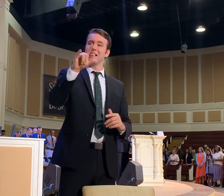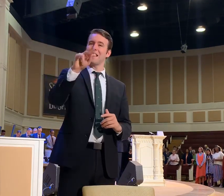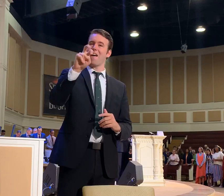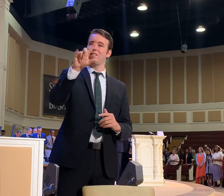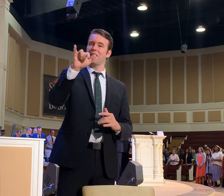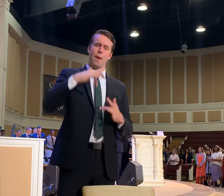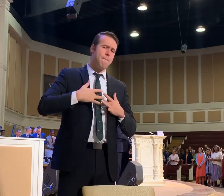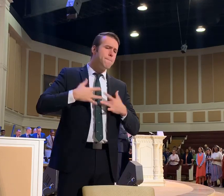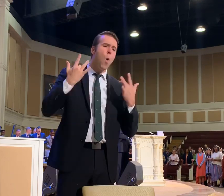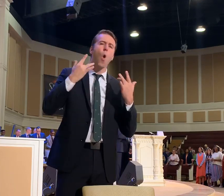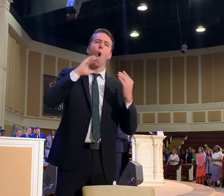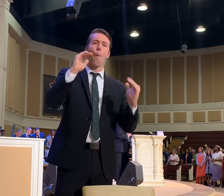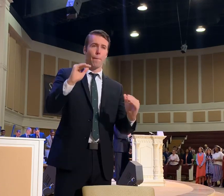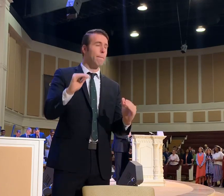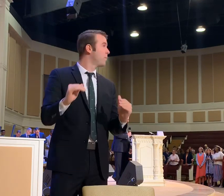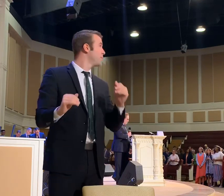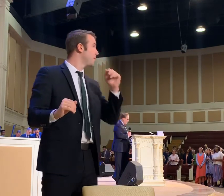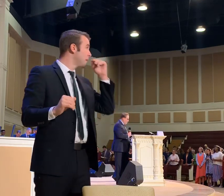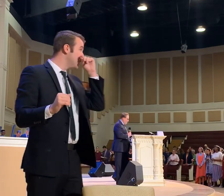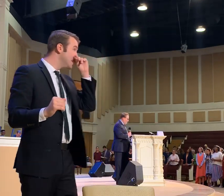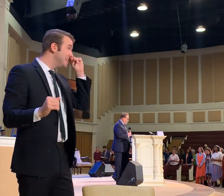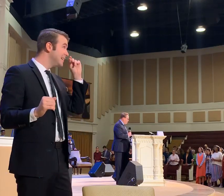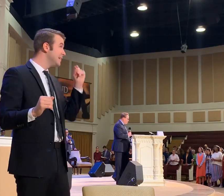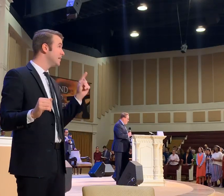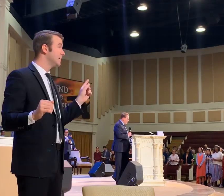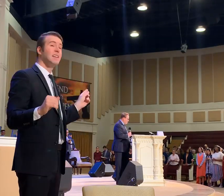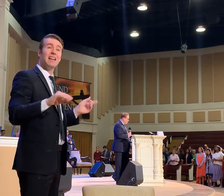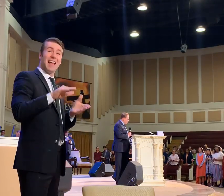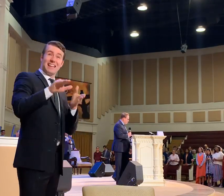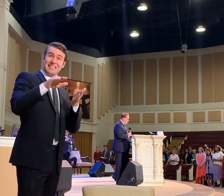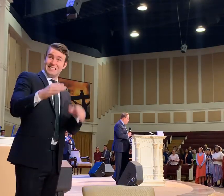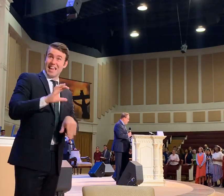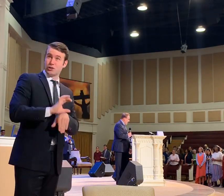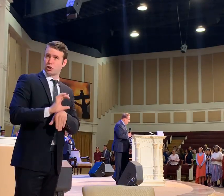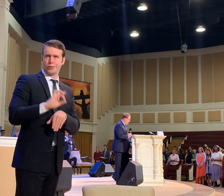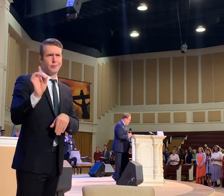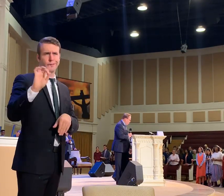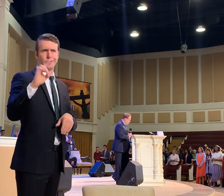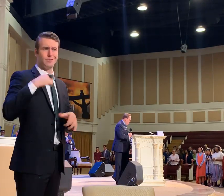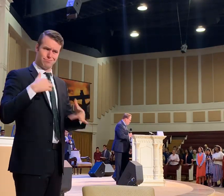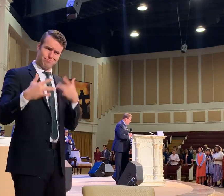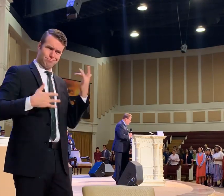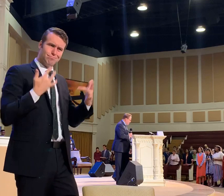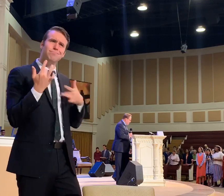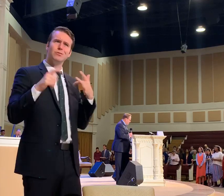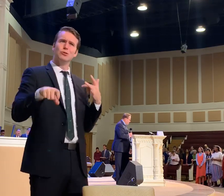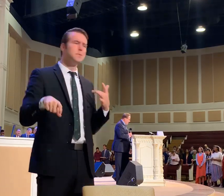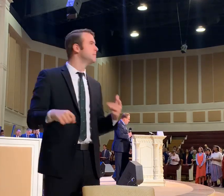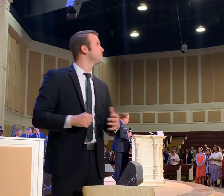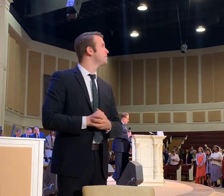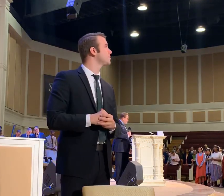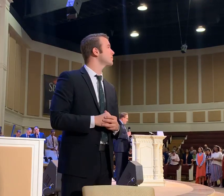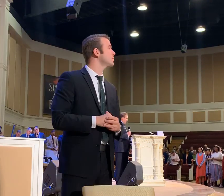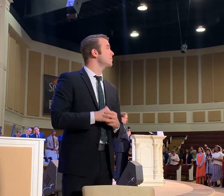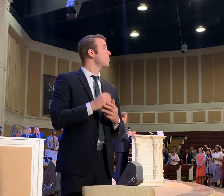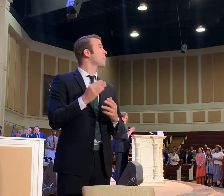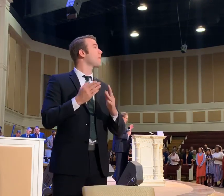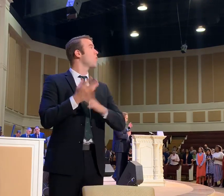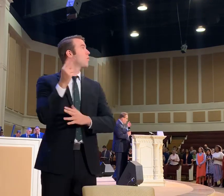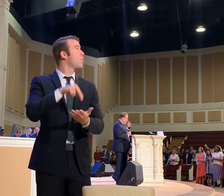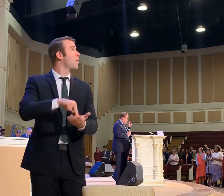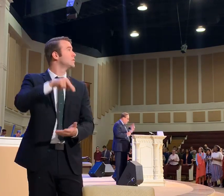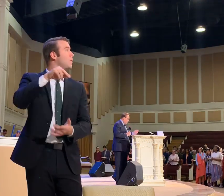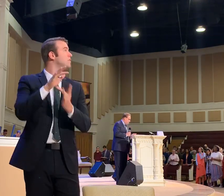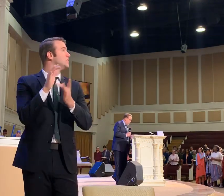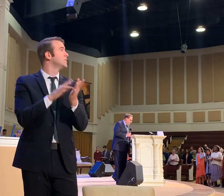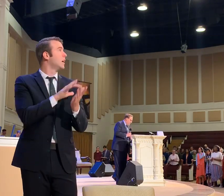lively hope. A lively hope. We can't have no dead church because we have a lively hope. By the resurrection of